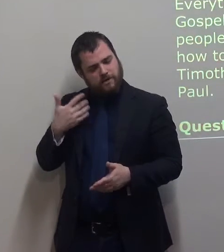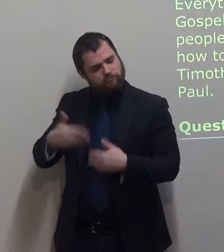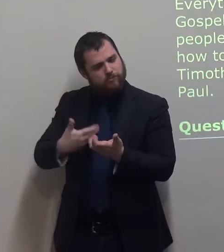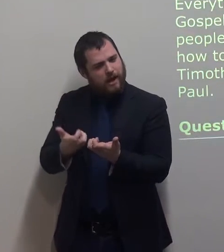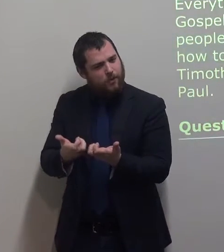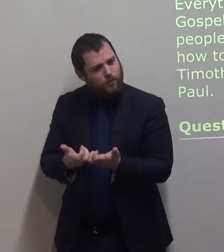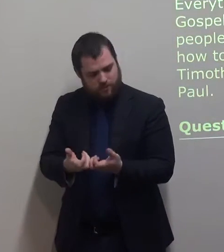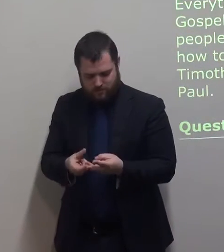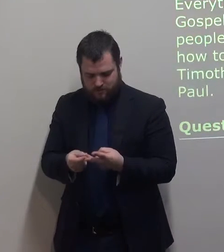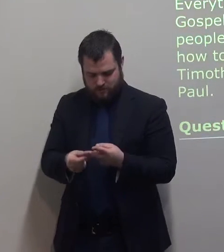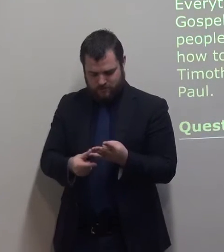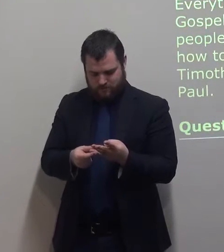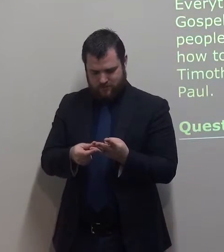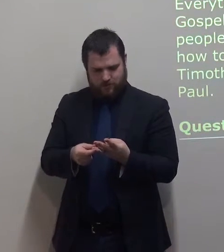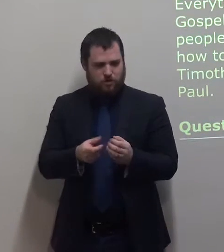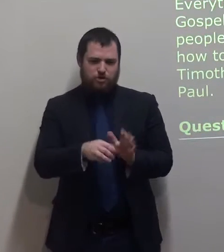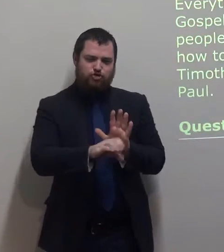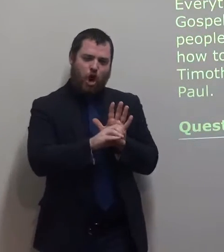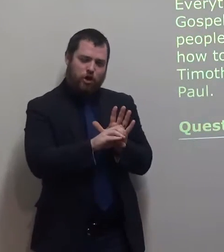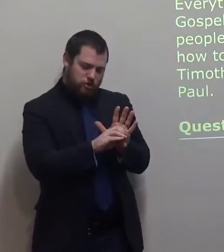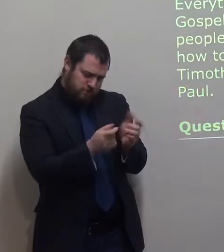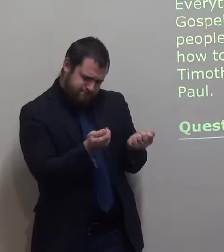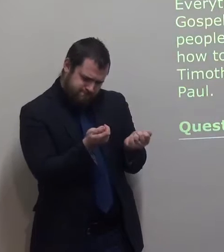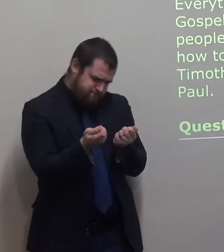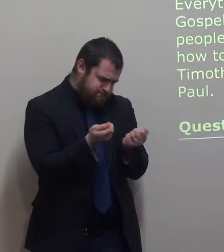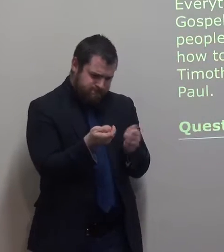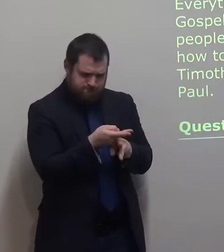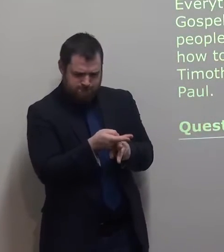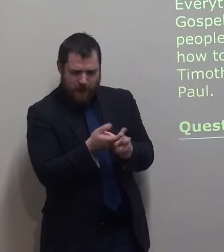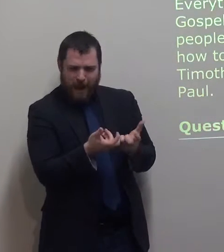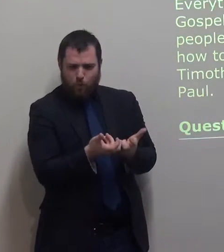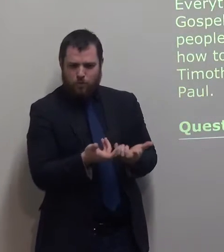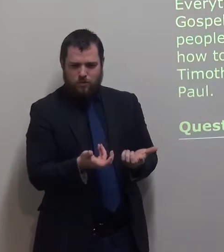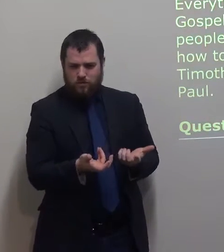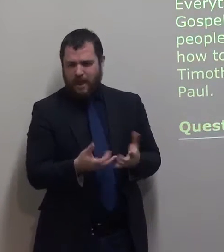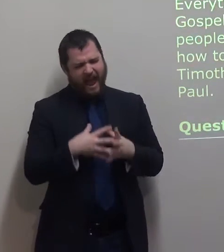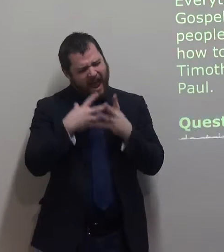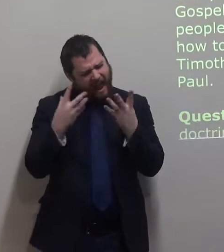about how to manage the church. Timothy learned everything on Paul.